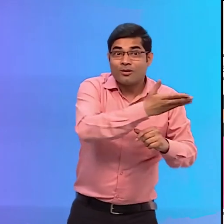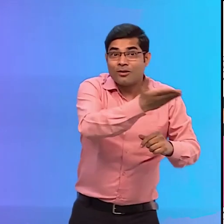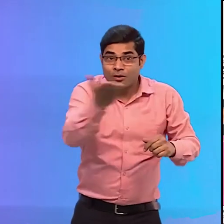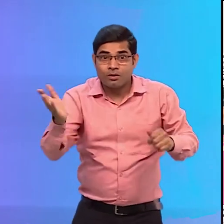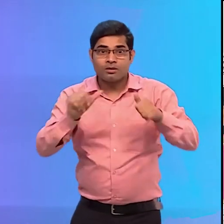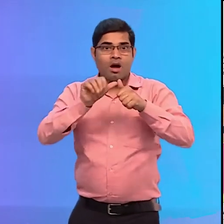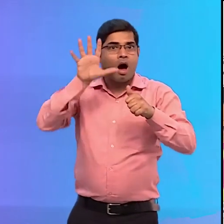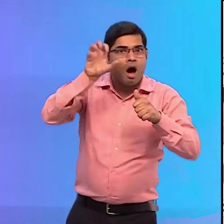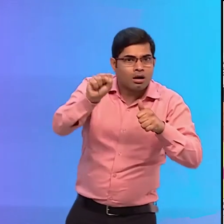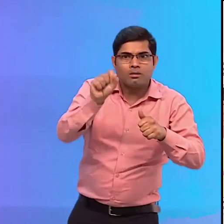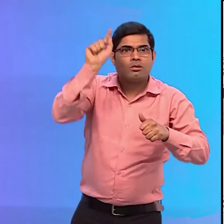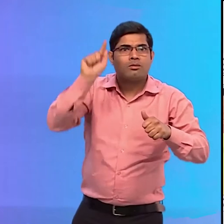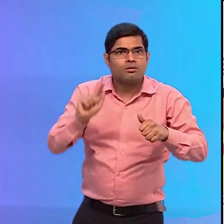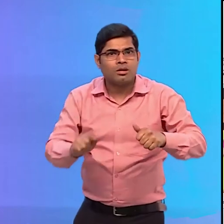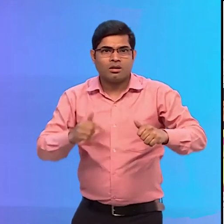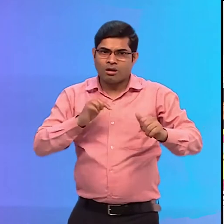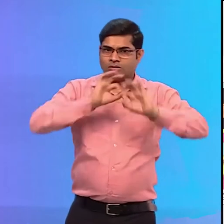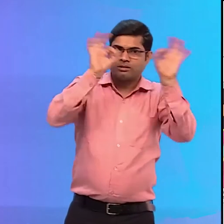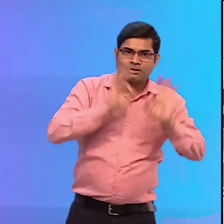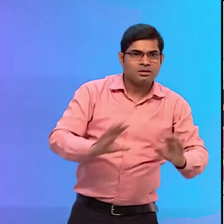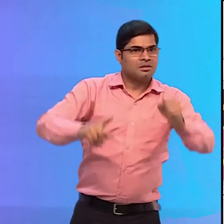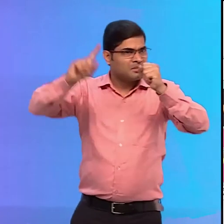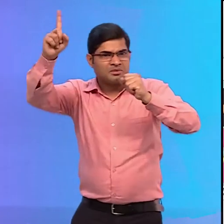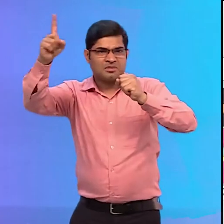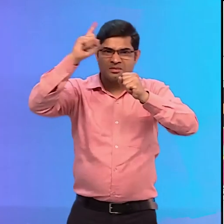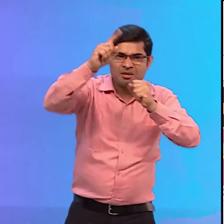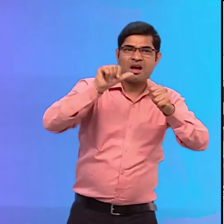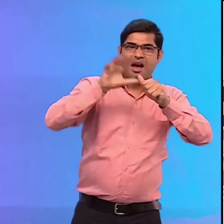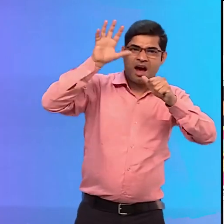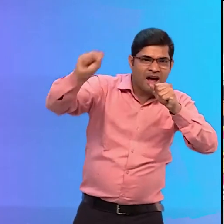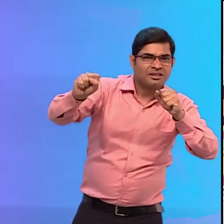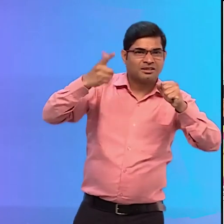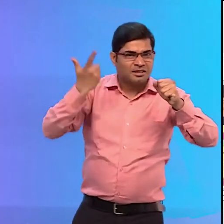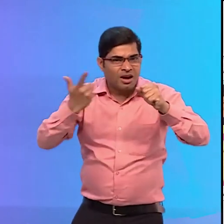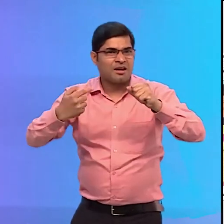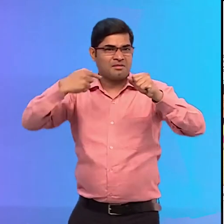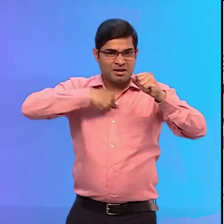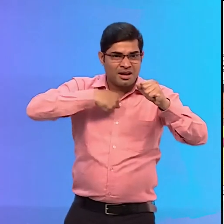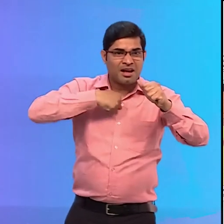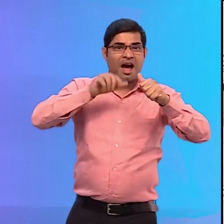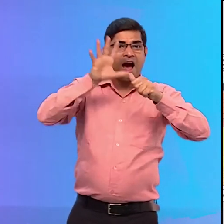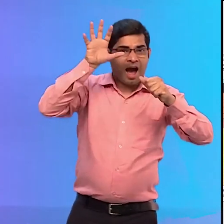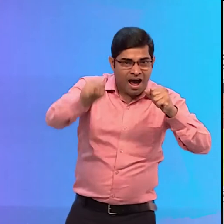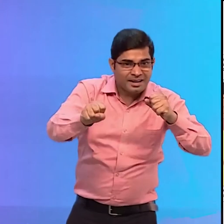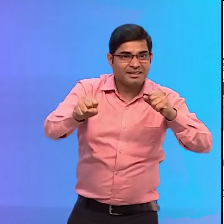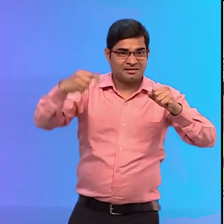She announces aloud I will be an accessibility warrior